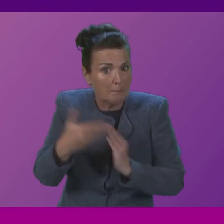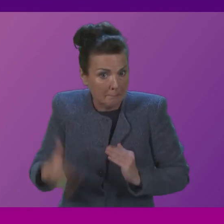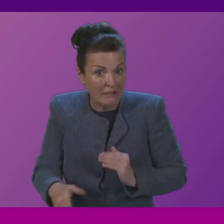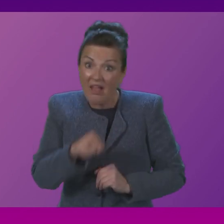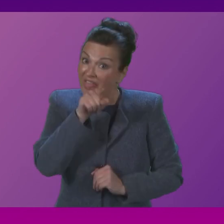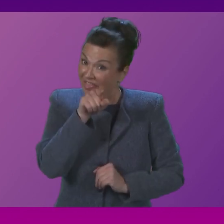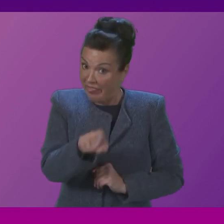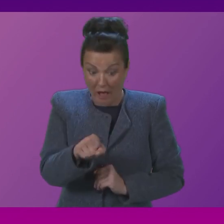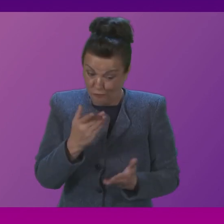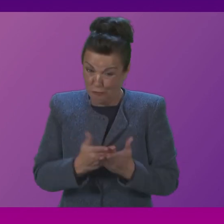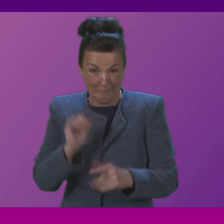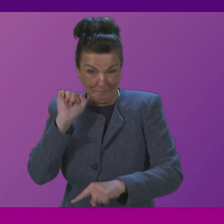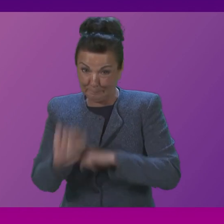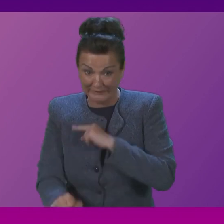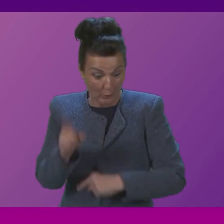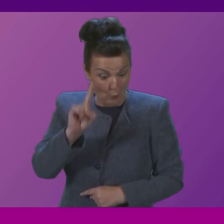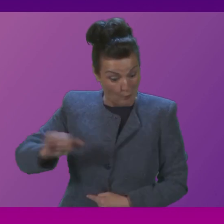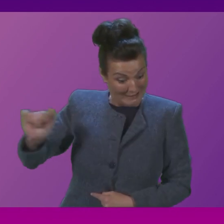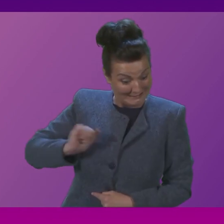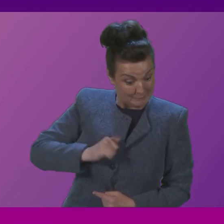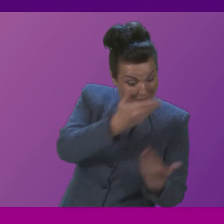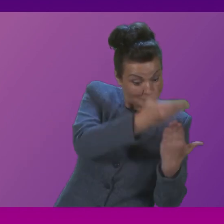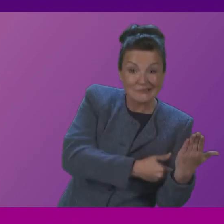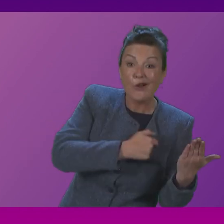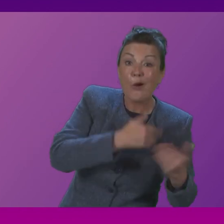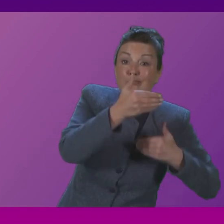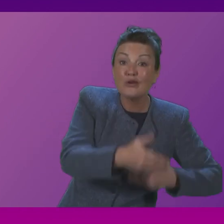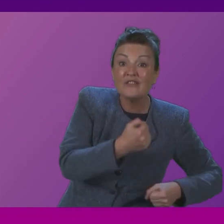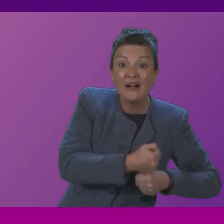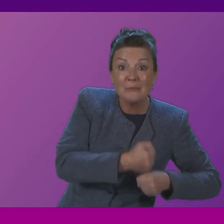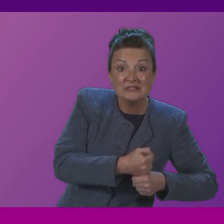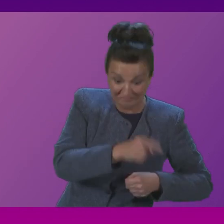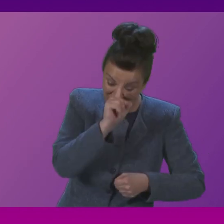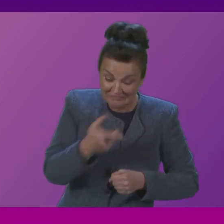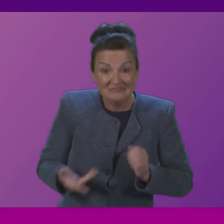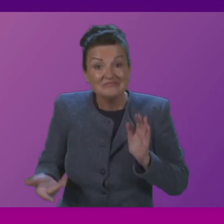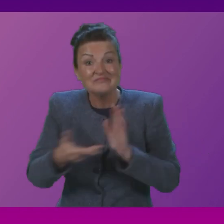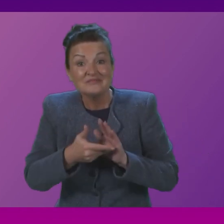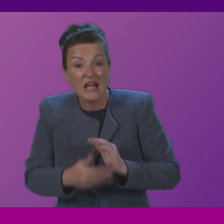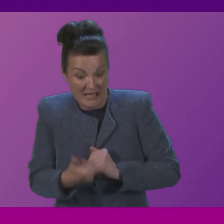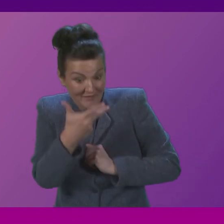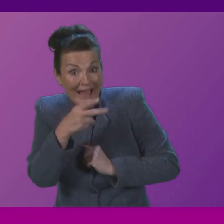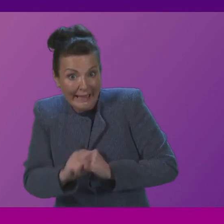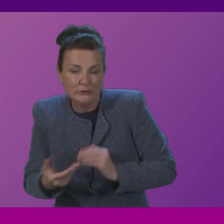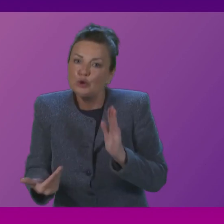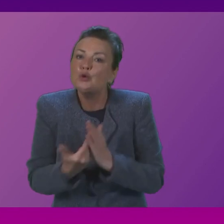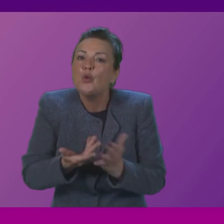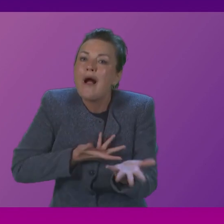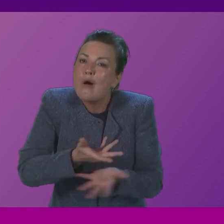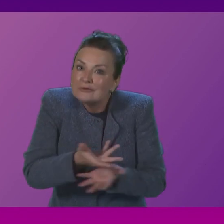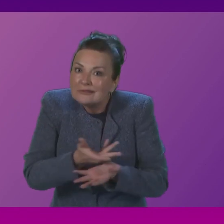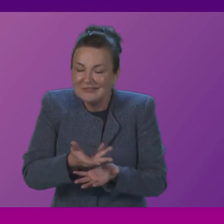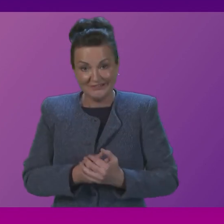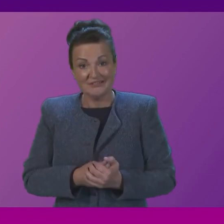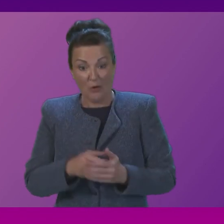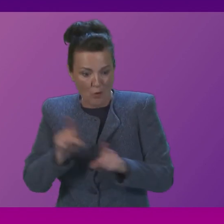our programme for government commitment to 80 additional counsellors and is on top of what institutions themselves already provided